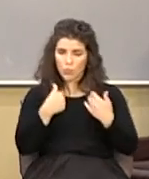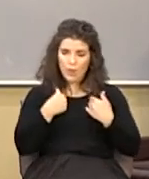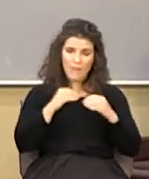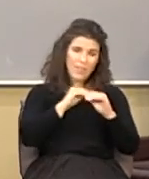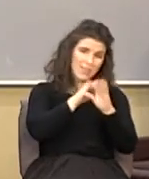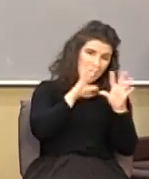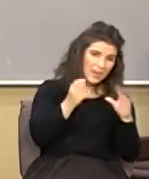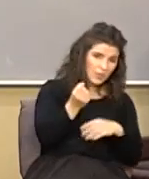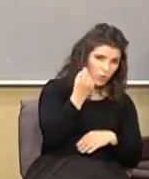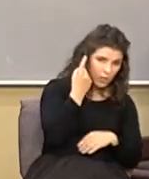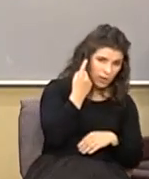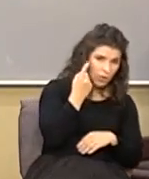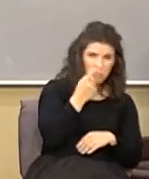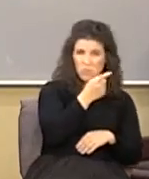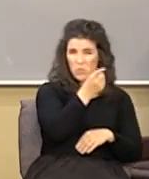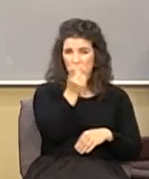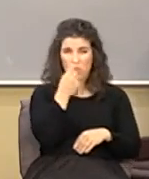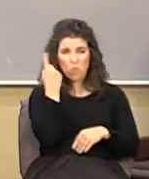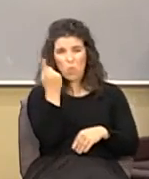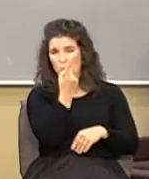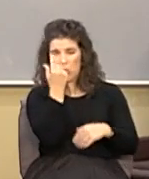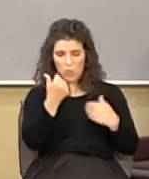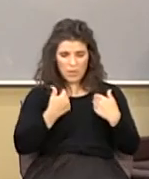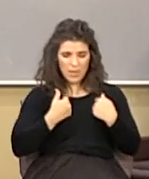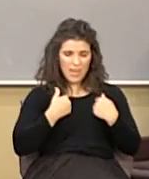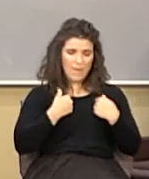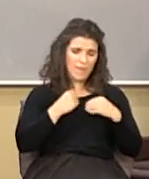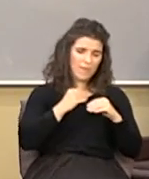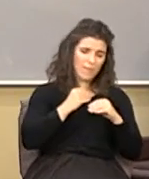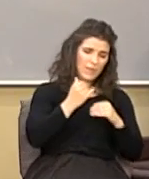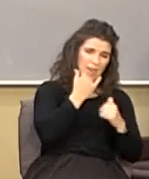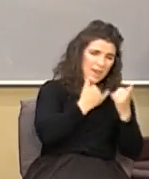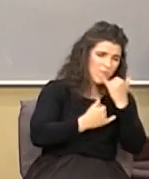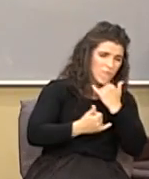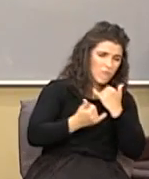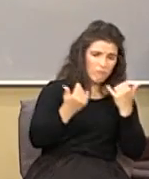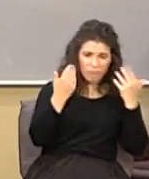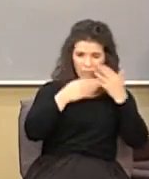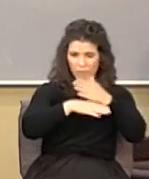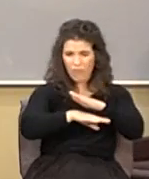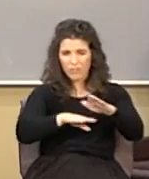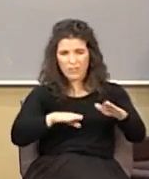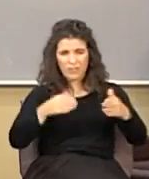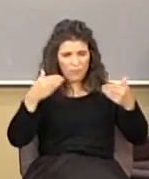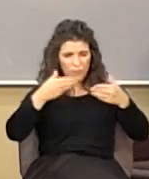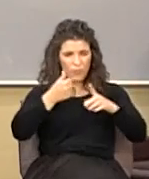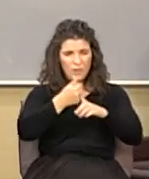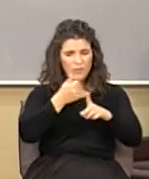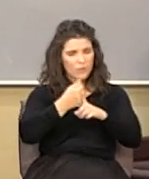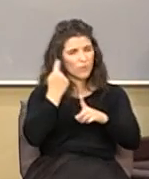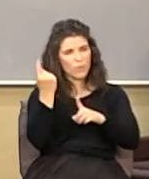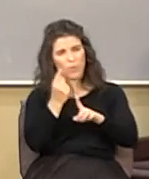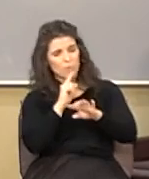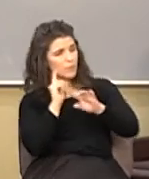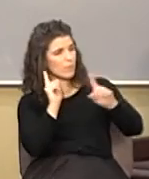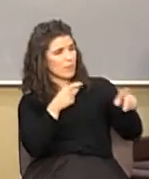error and darkness that's focused on self you're always going to respond in a way that's destructive